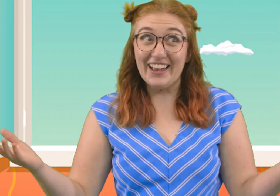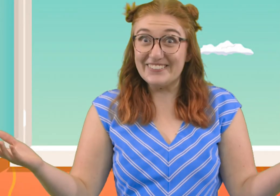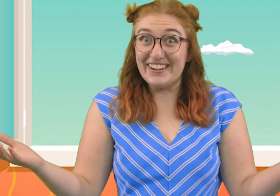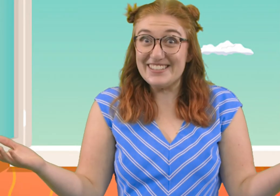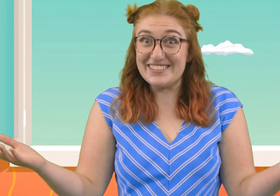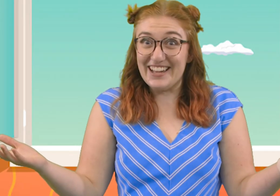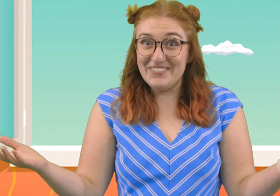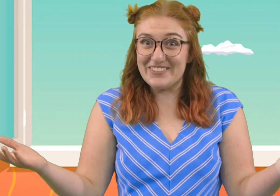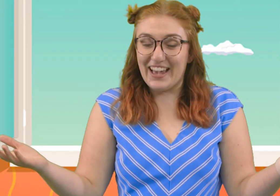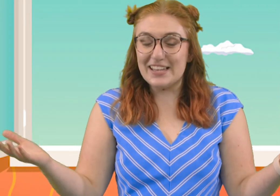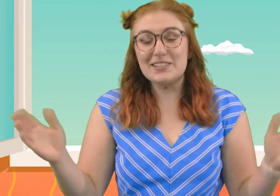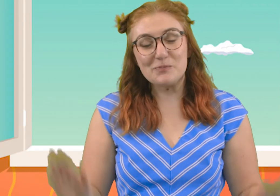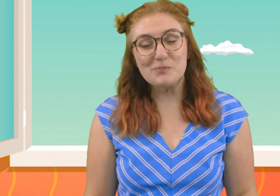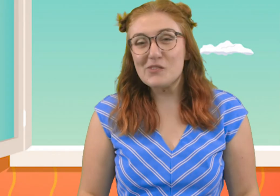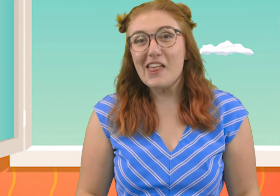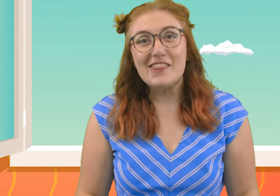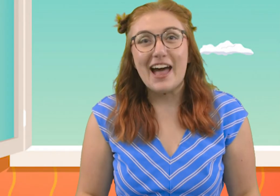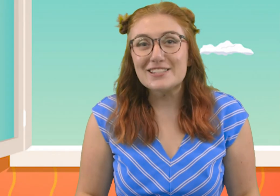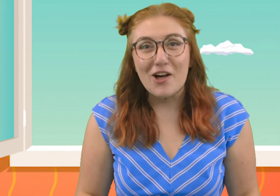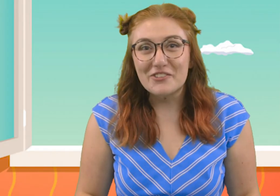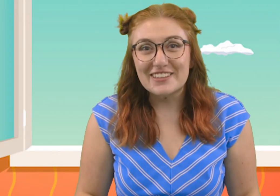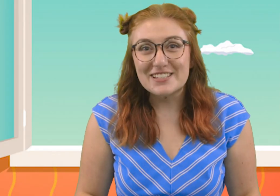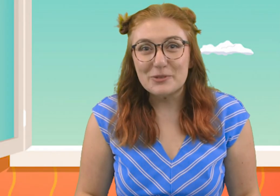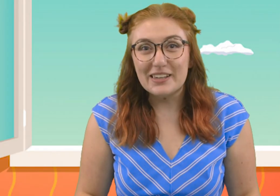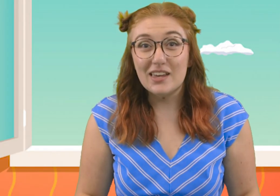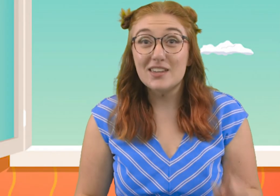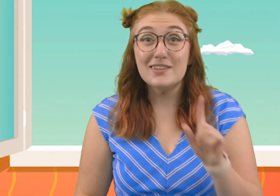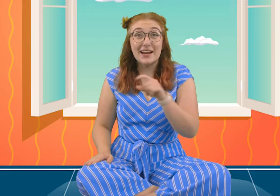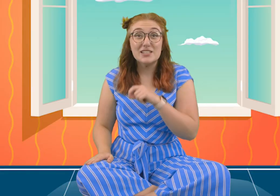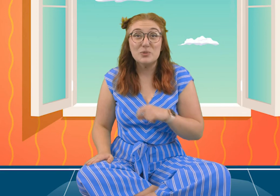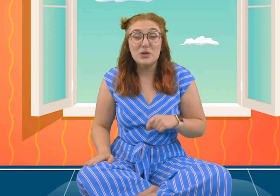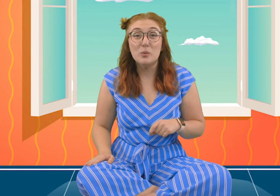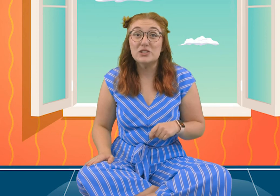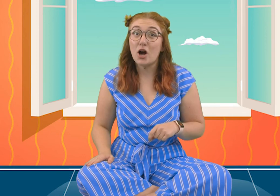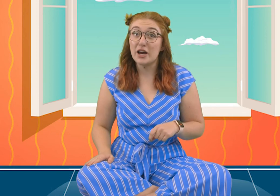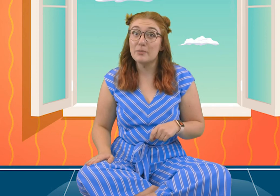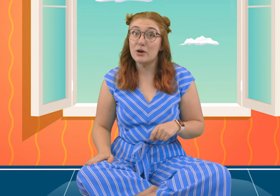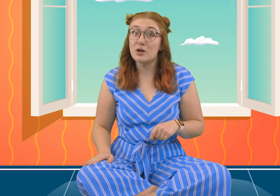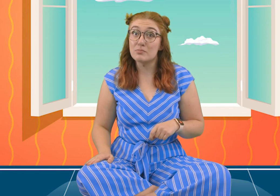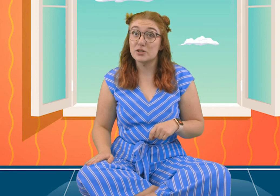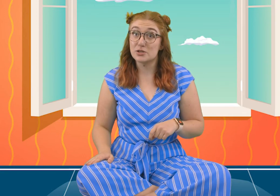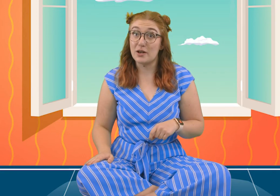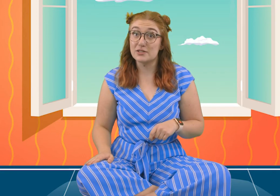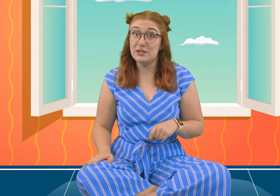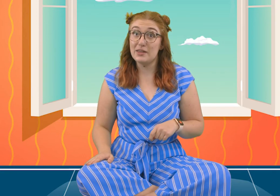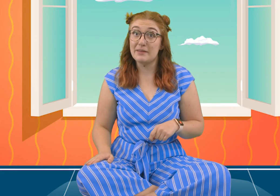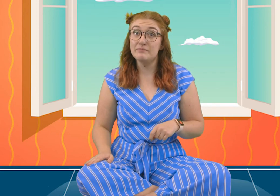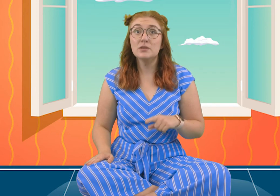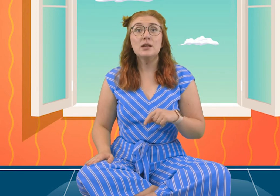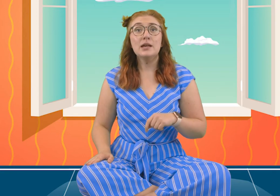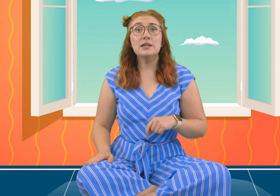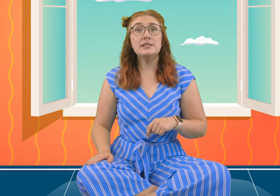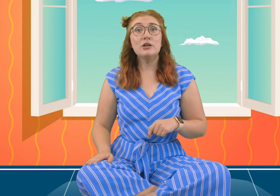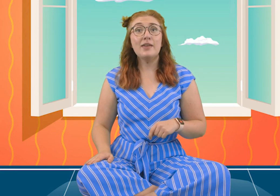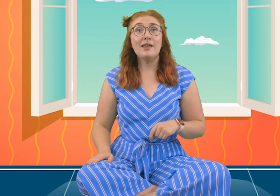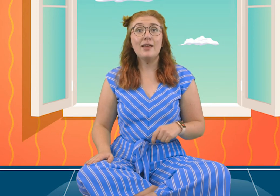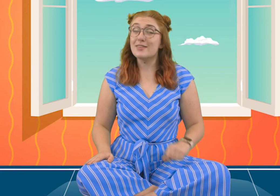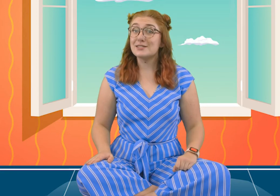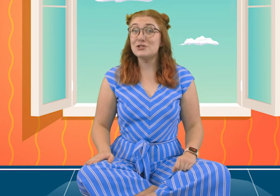Great job, you guys. That's all for this week. Next week, we'll be talking about numbers, so I'll see you then. Until then, this is